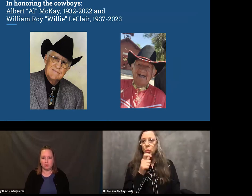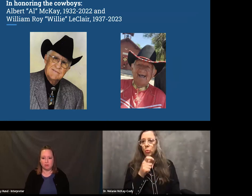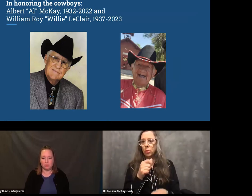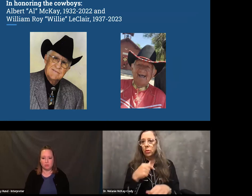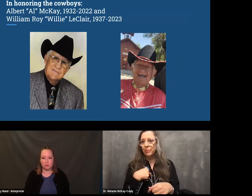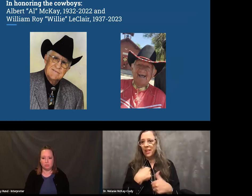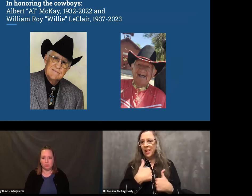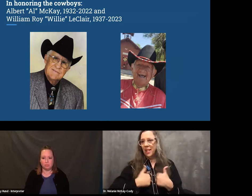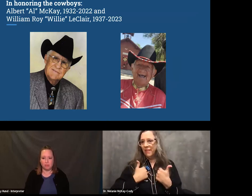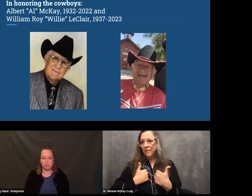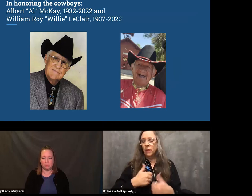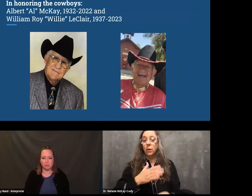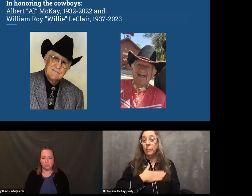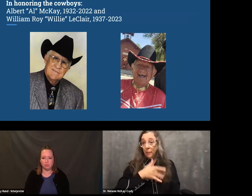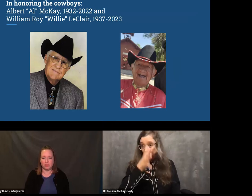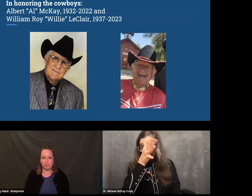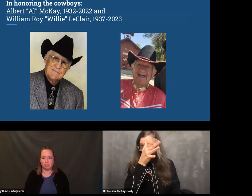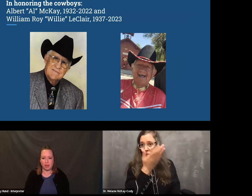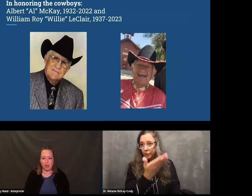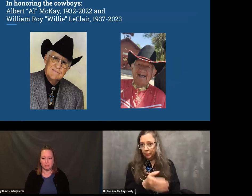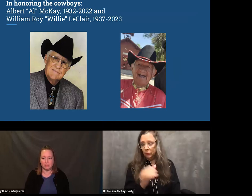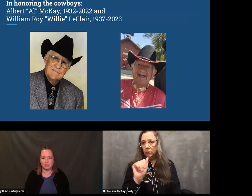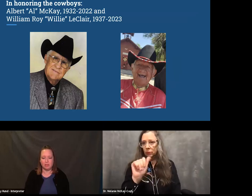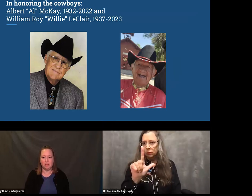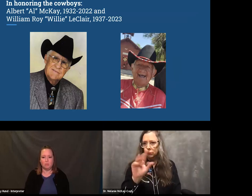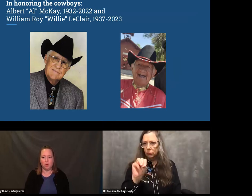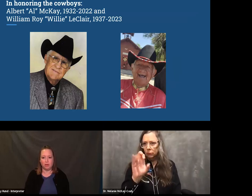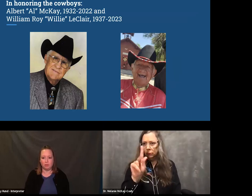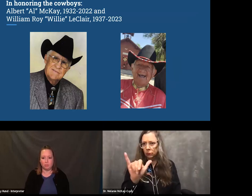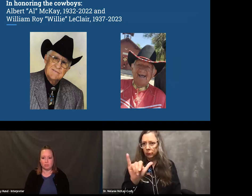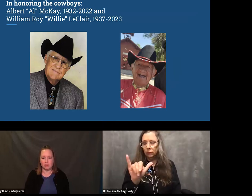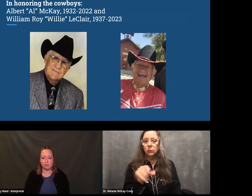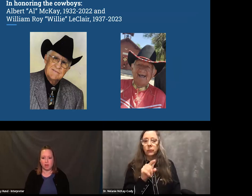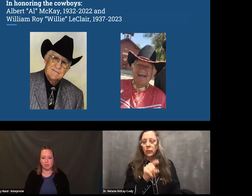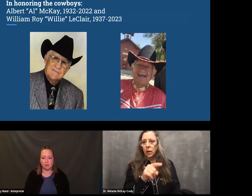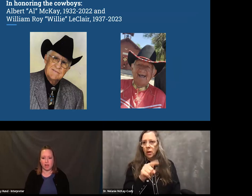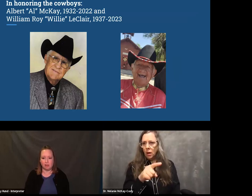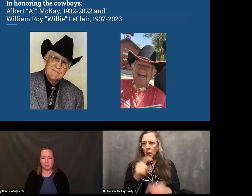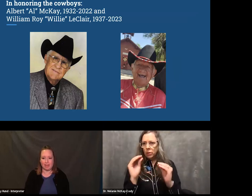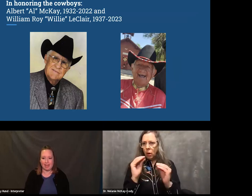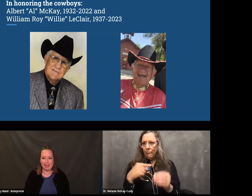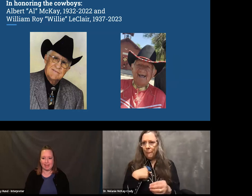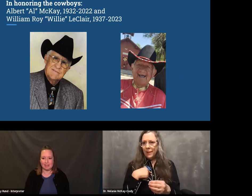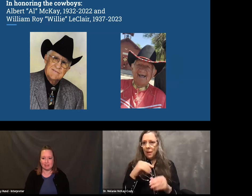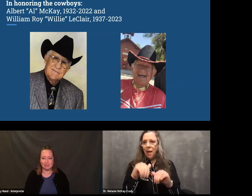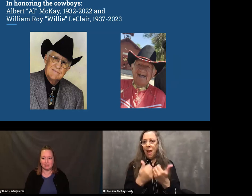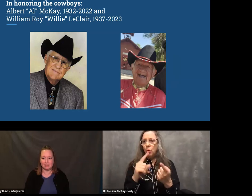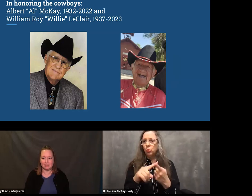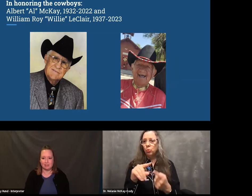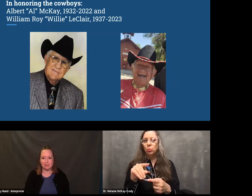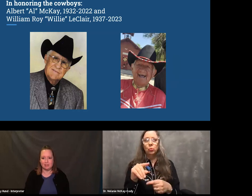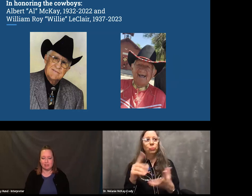These are two important people who've recently passed. One was my father, Al McKay.